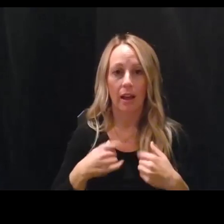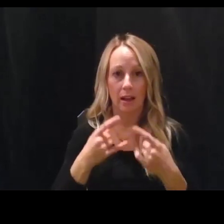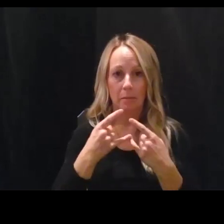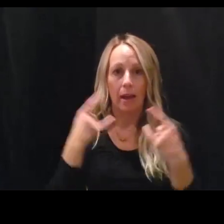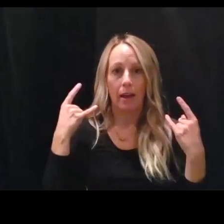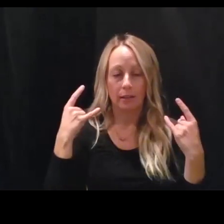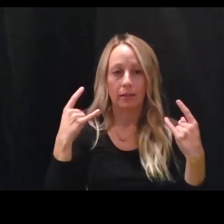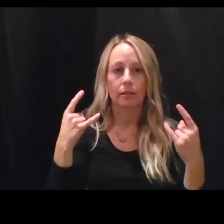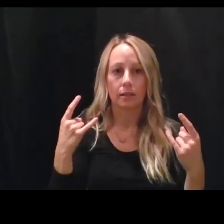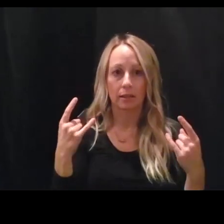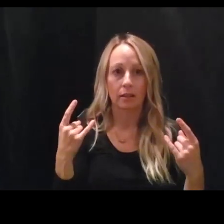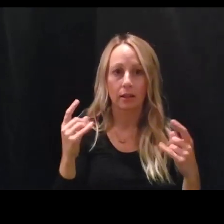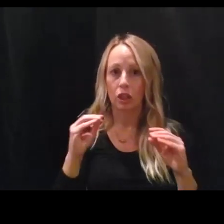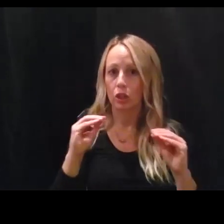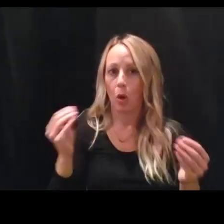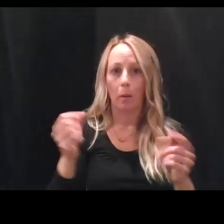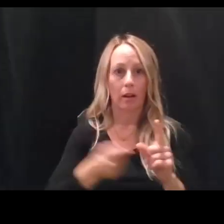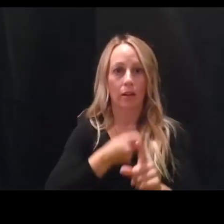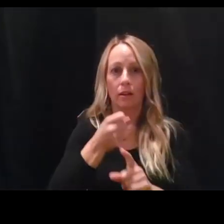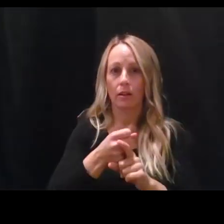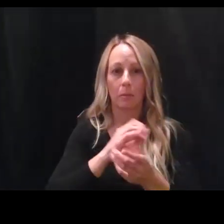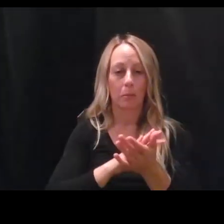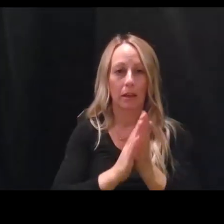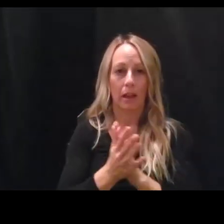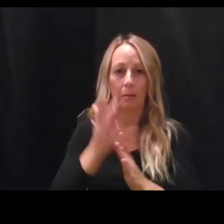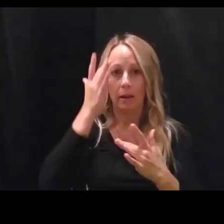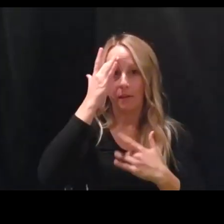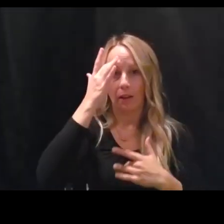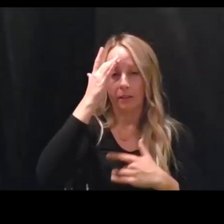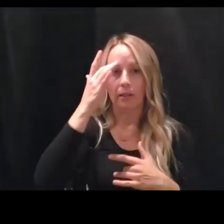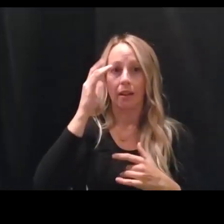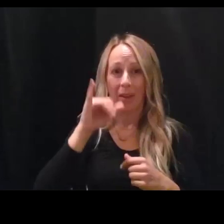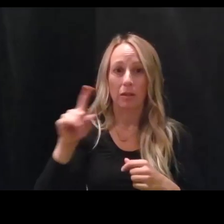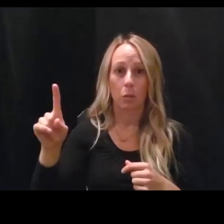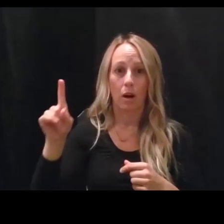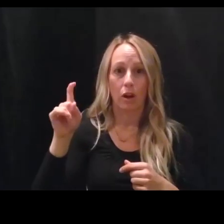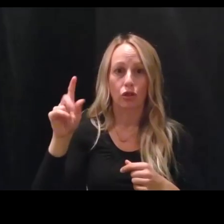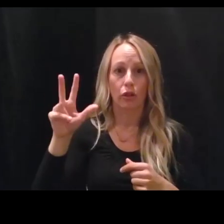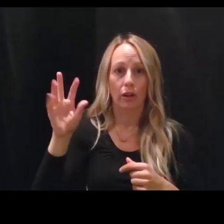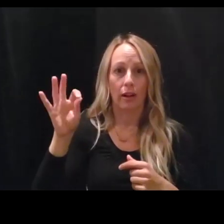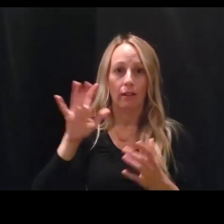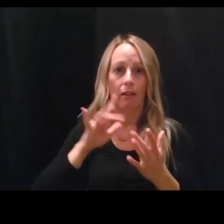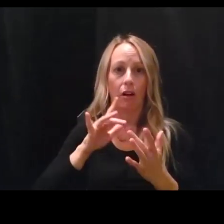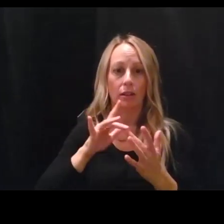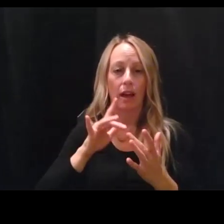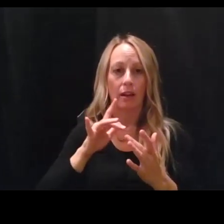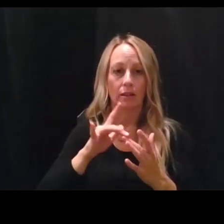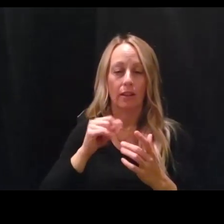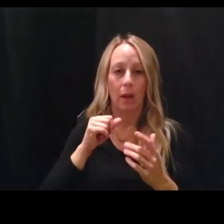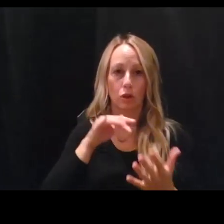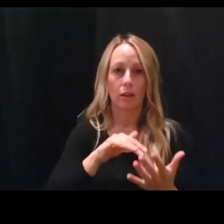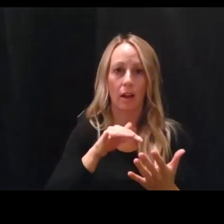Um, nobody became infected. And that was 139 contacts, uh, that were studied